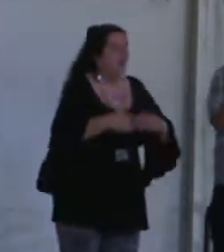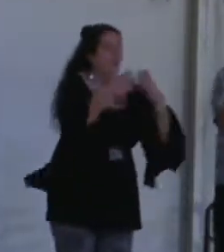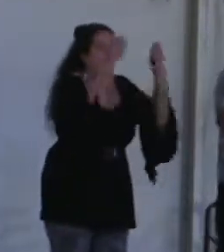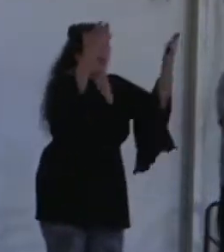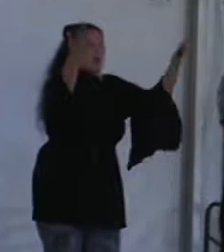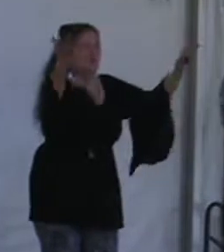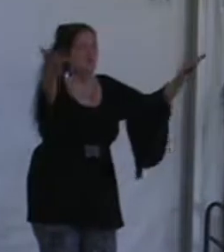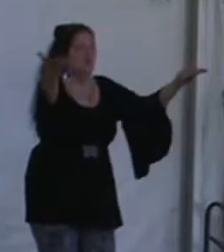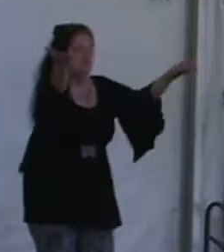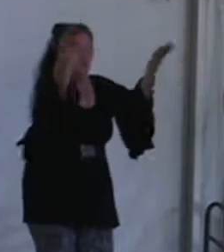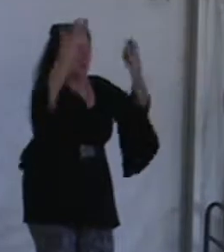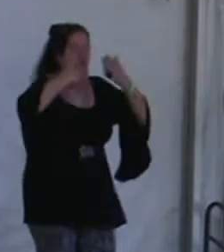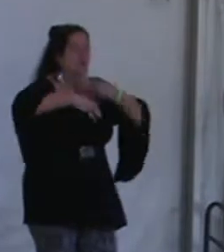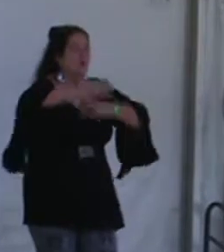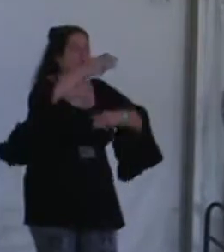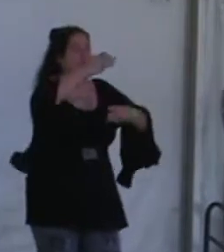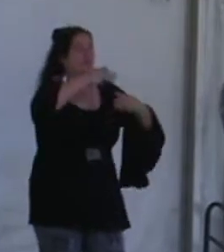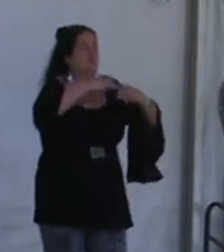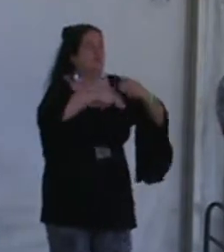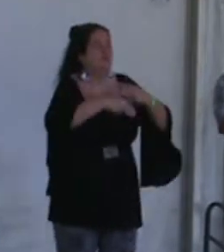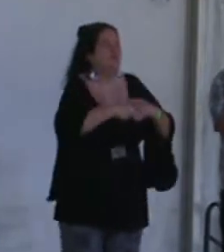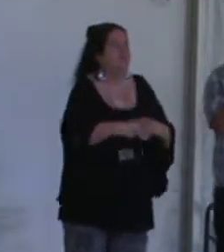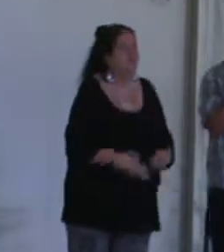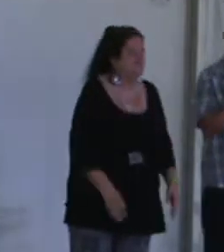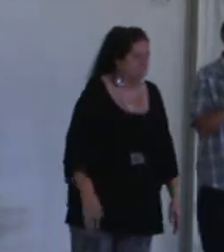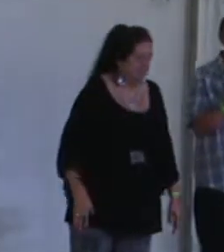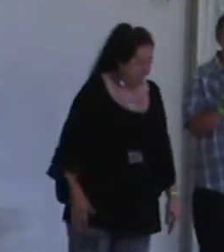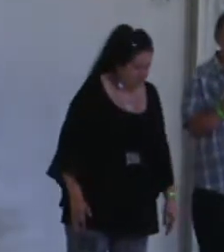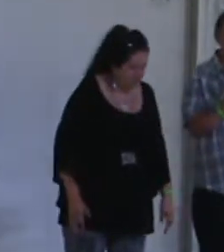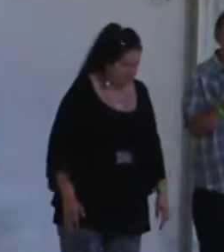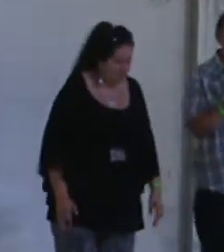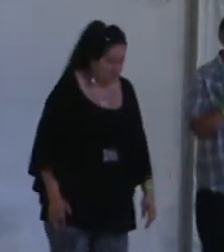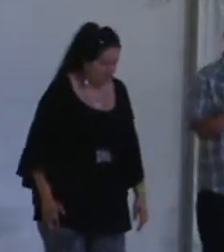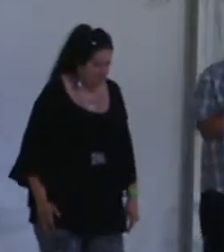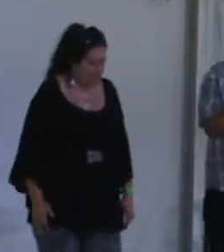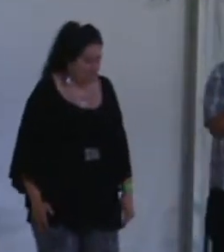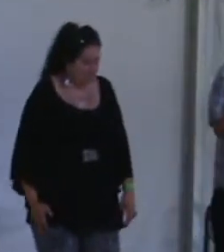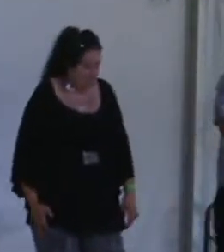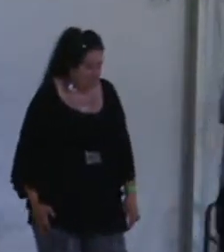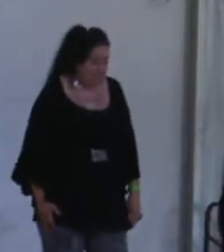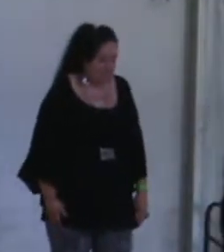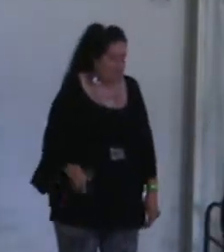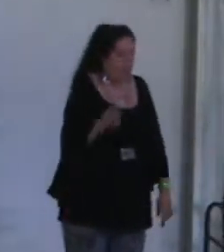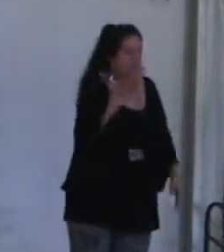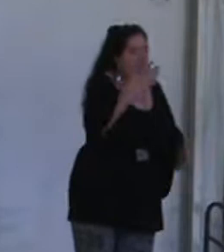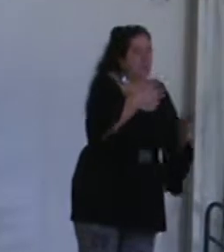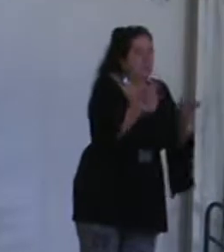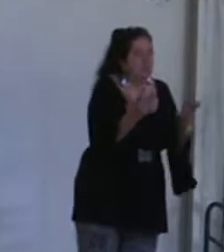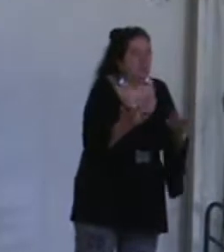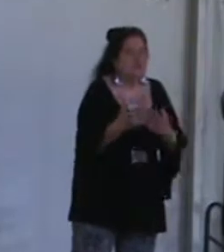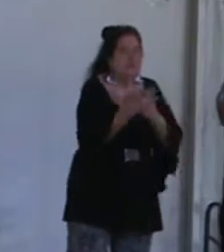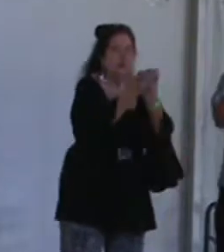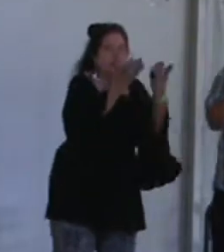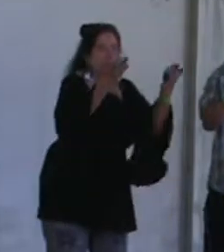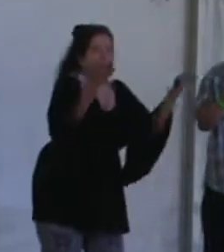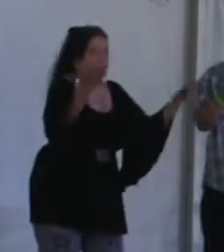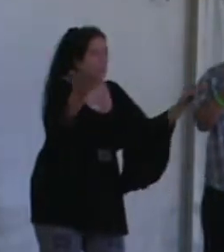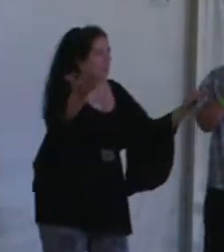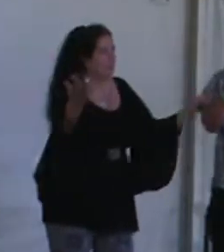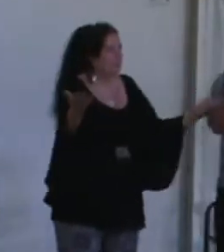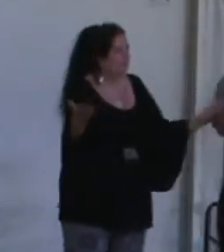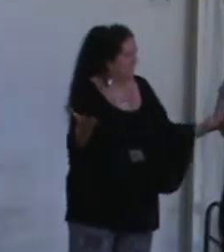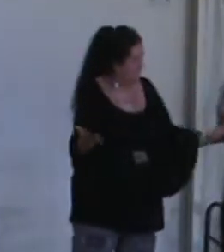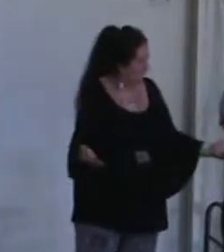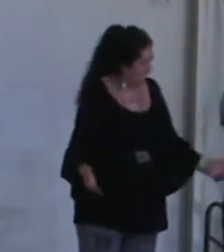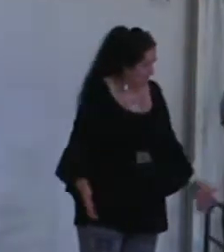Welcome to my world, waiting there for you,